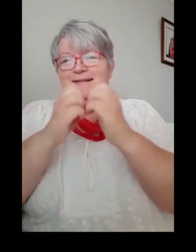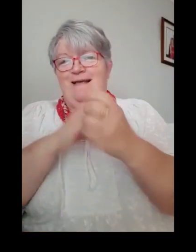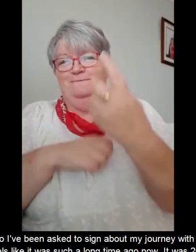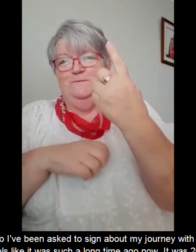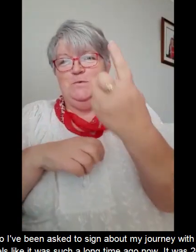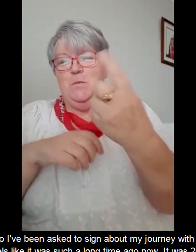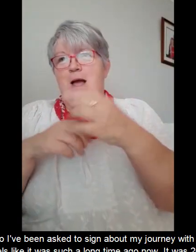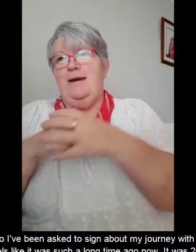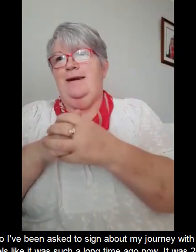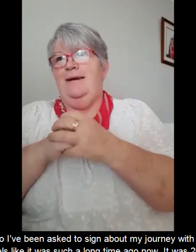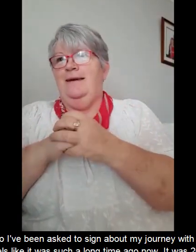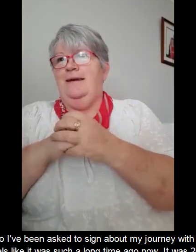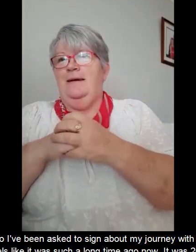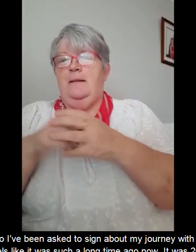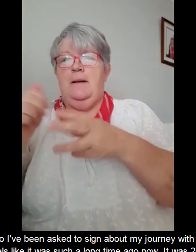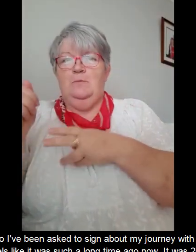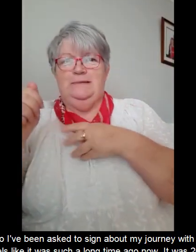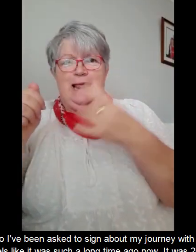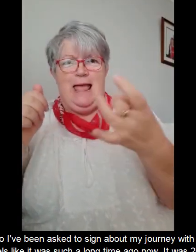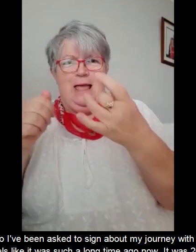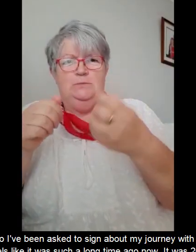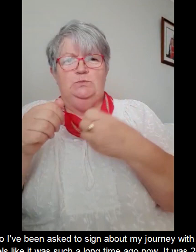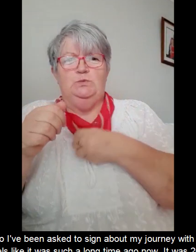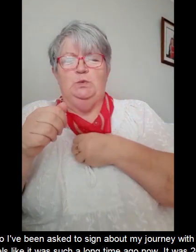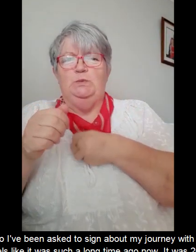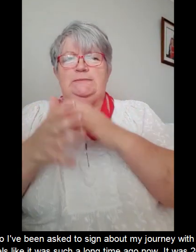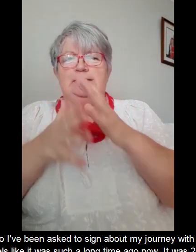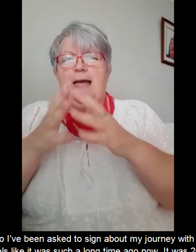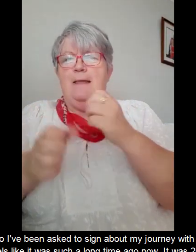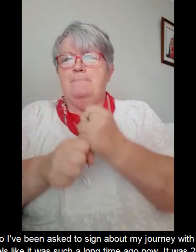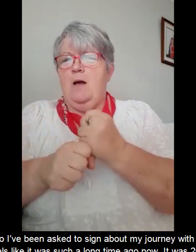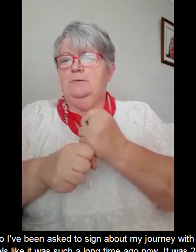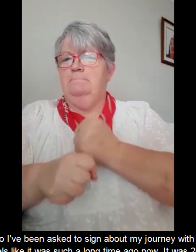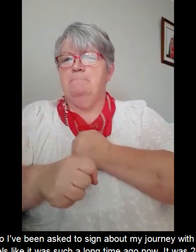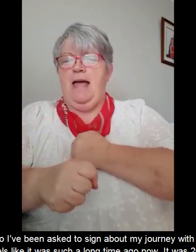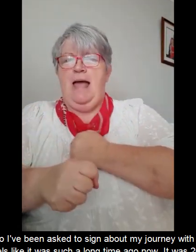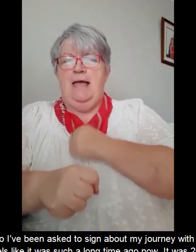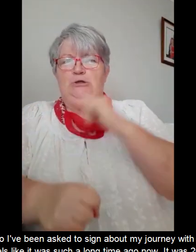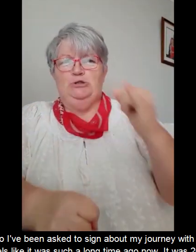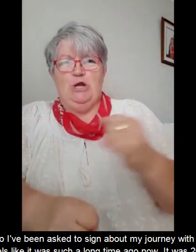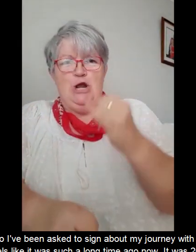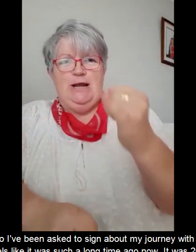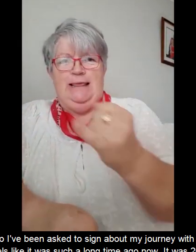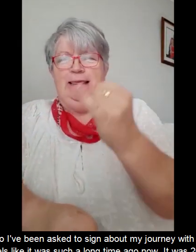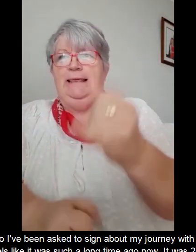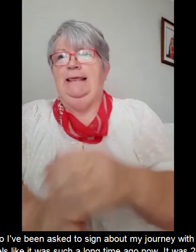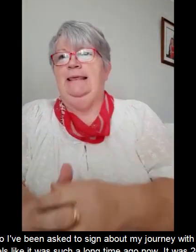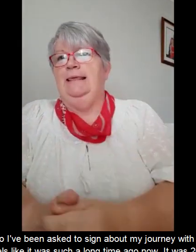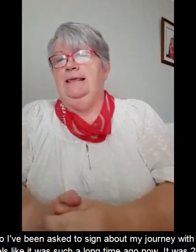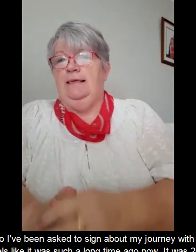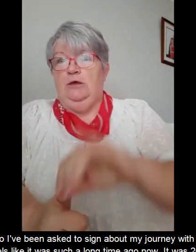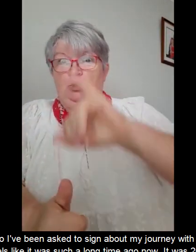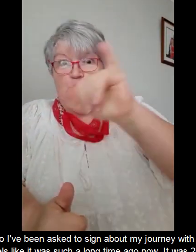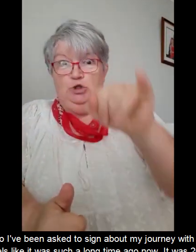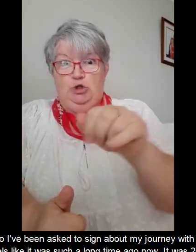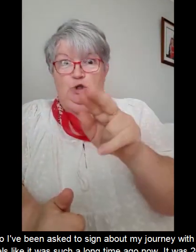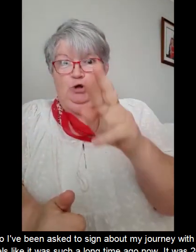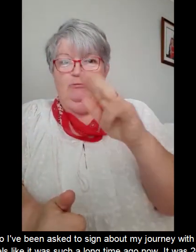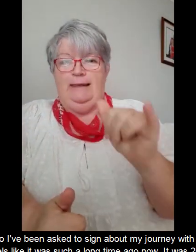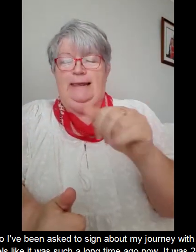Hi everyone. So I've been asked to sign about my journey with the jury case. It feels like it was such a